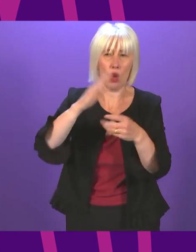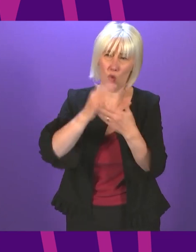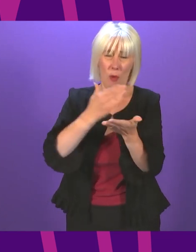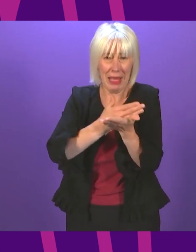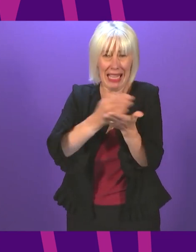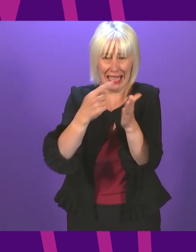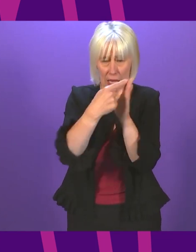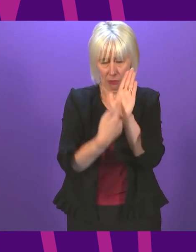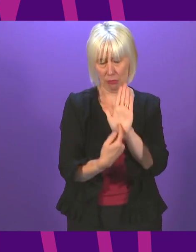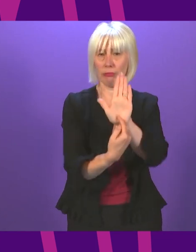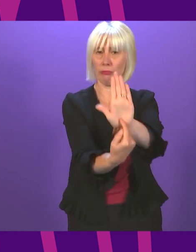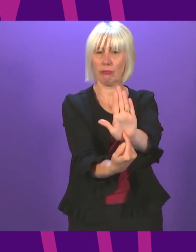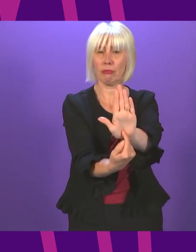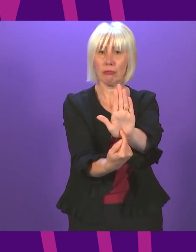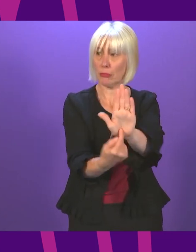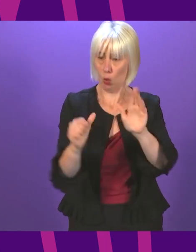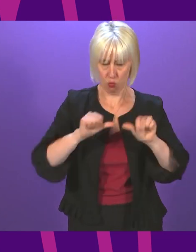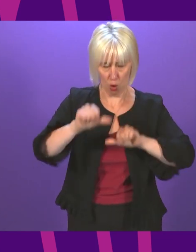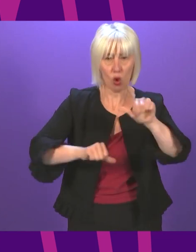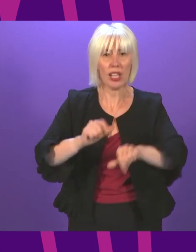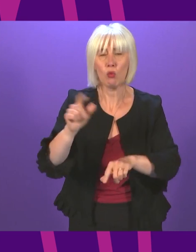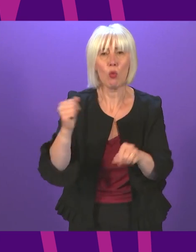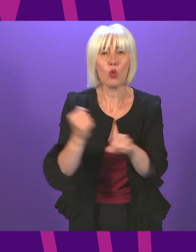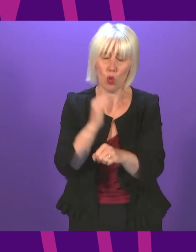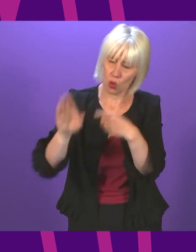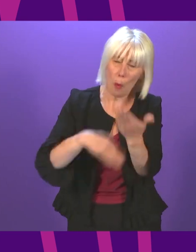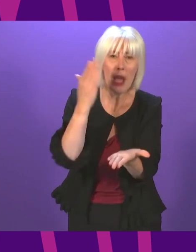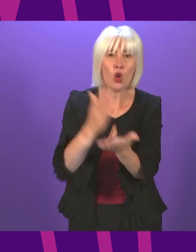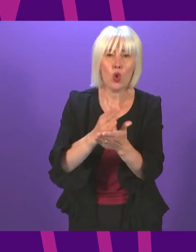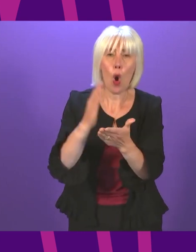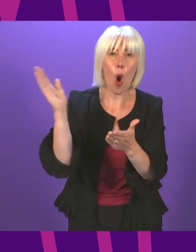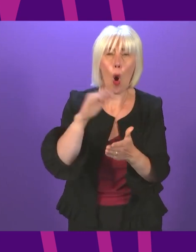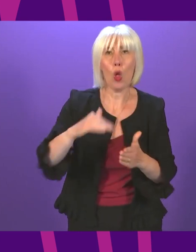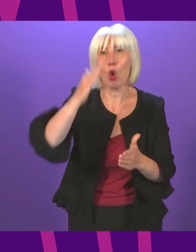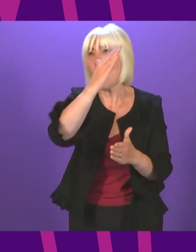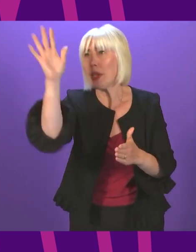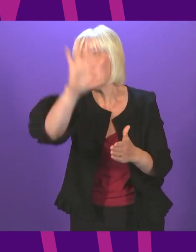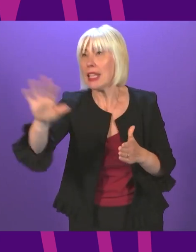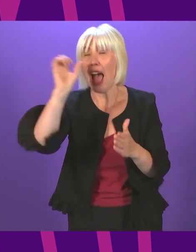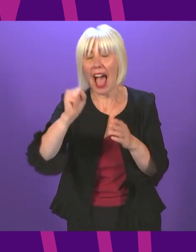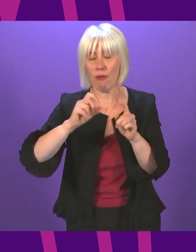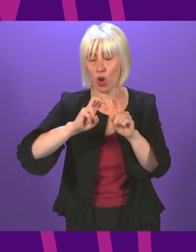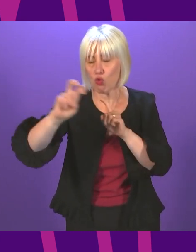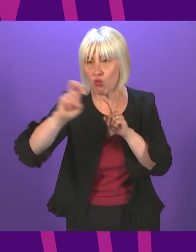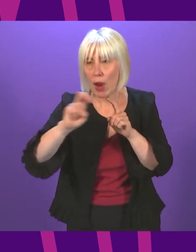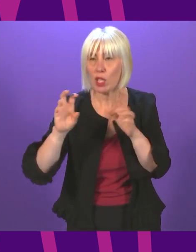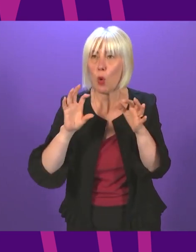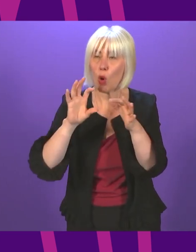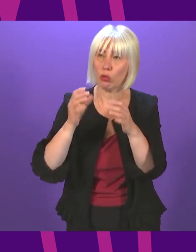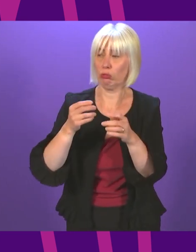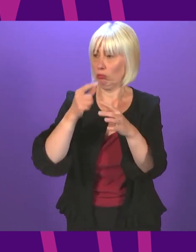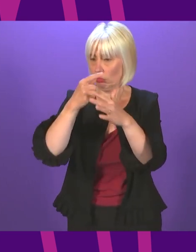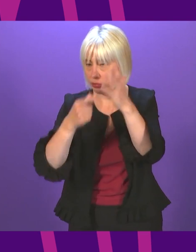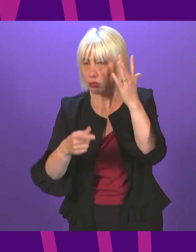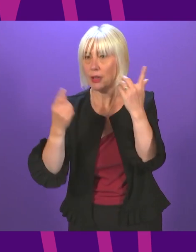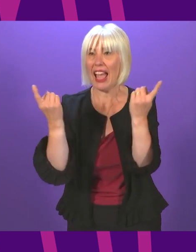our priorities and the process we will take to making sure that people across the north east have the transport links that they need in order for